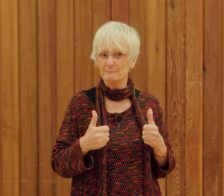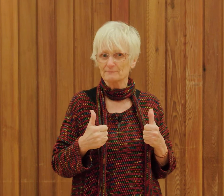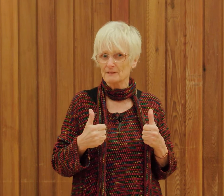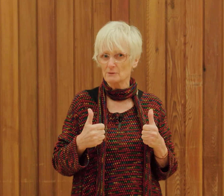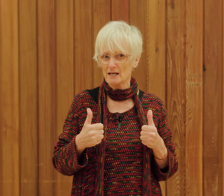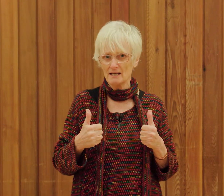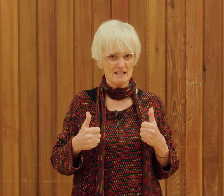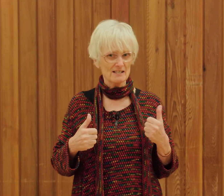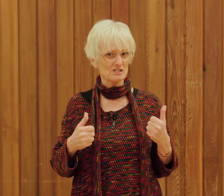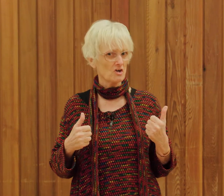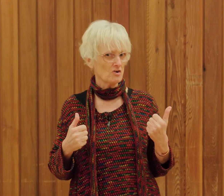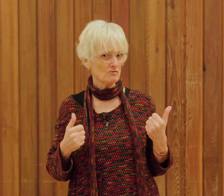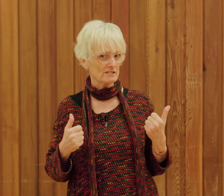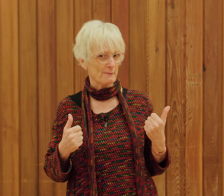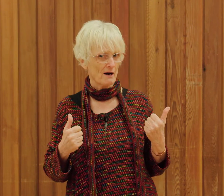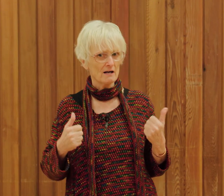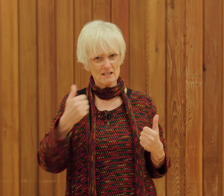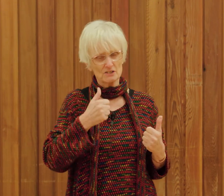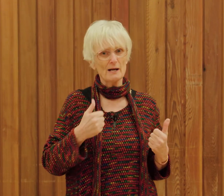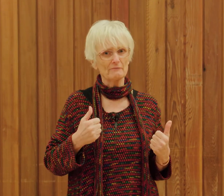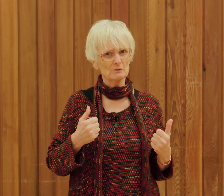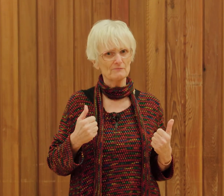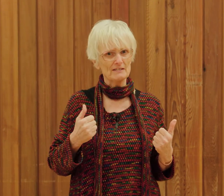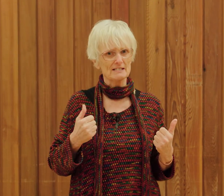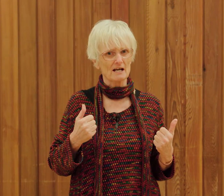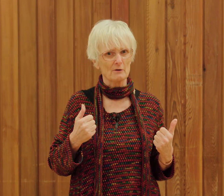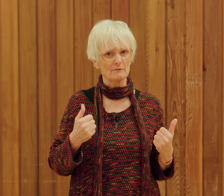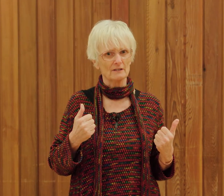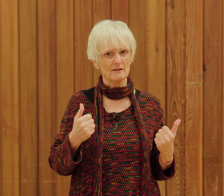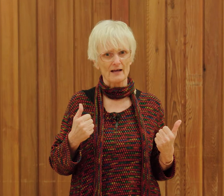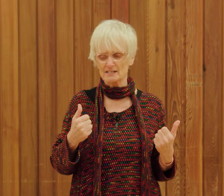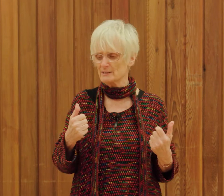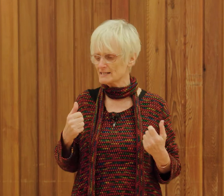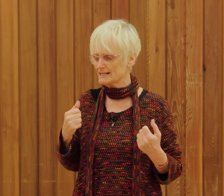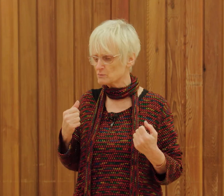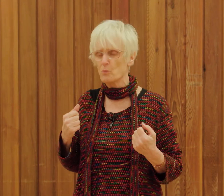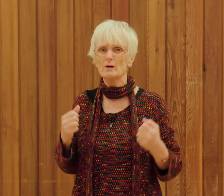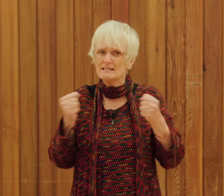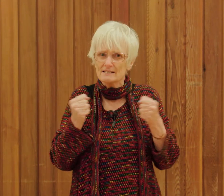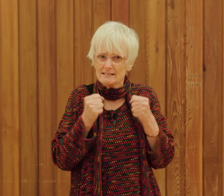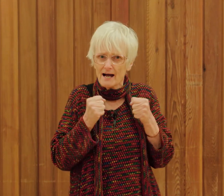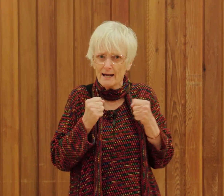Okay so that's the chorus part do you have do you fancy a go at that so it's it's winter time